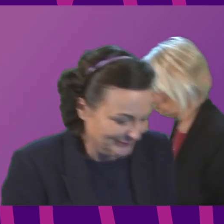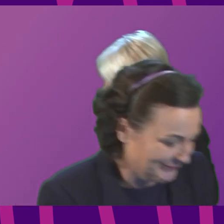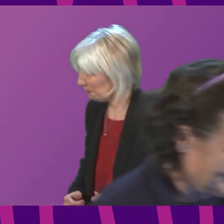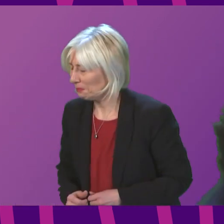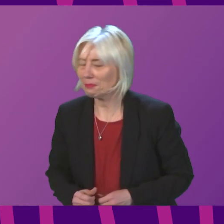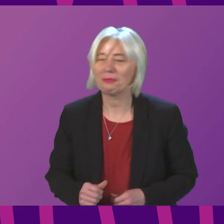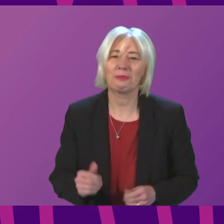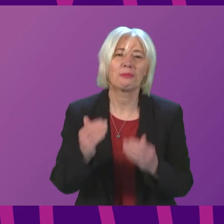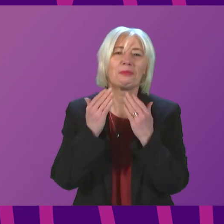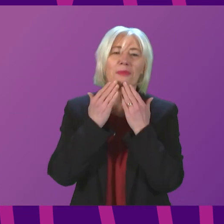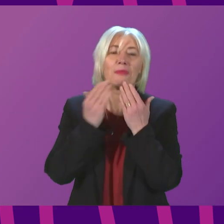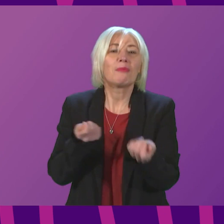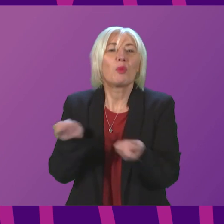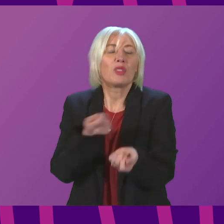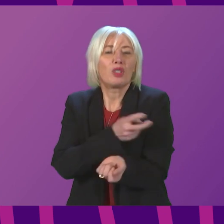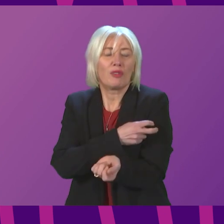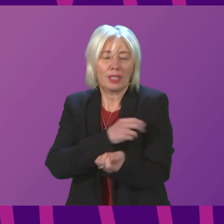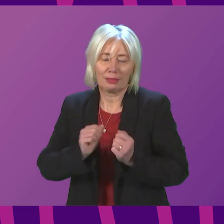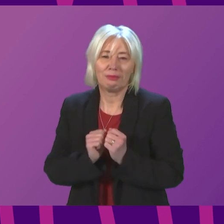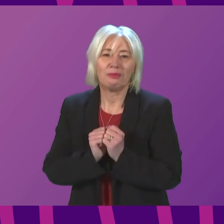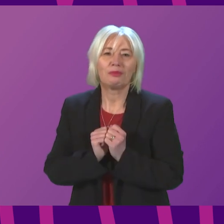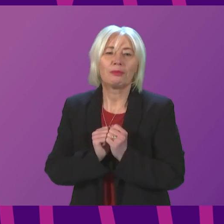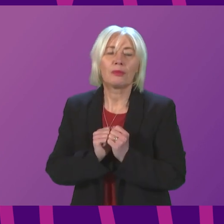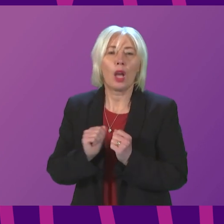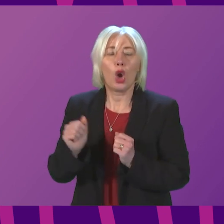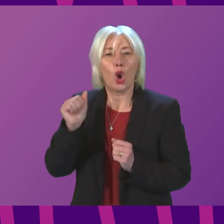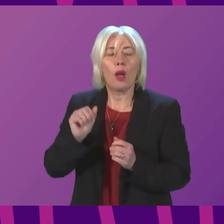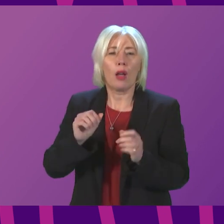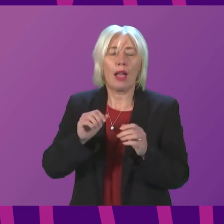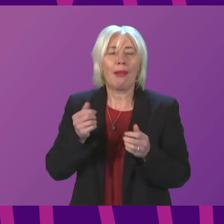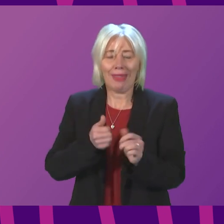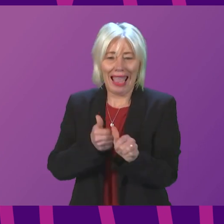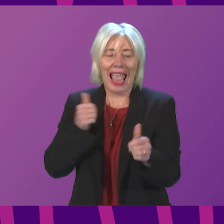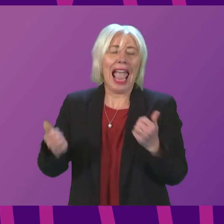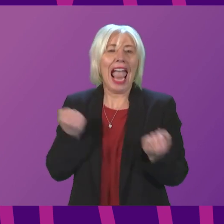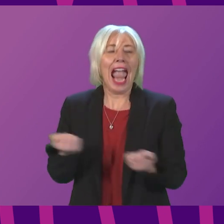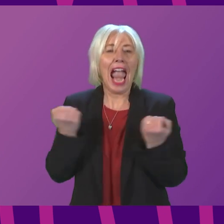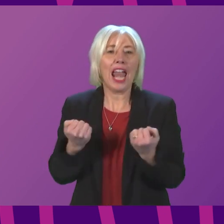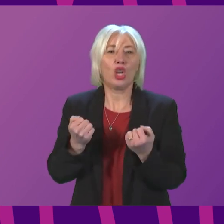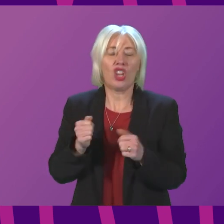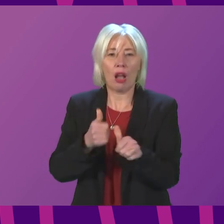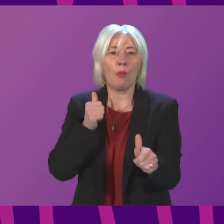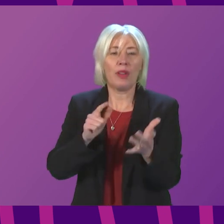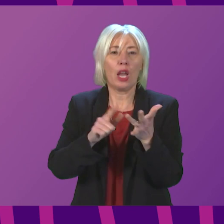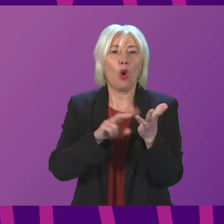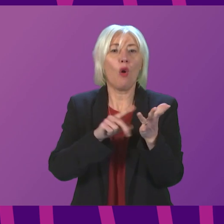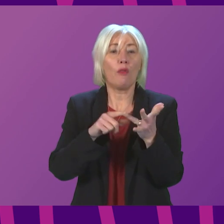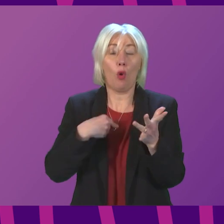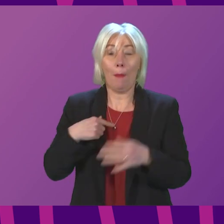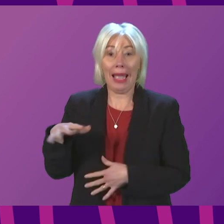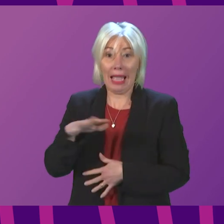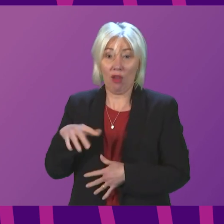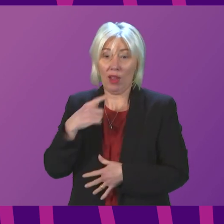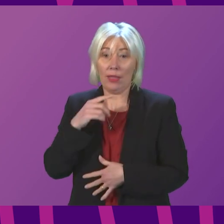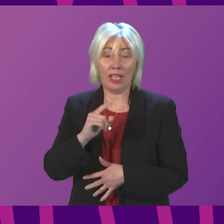Thank you, President Officer. As the First Minister will be aware, energy company OVO, who have a major presence in my constituency, have announced that they intend